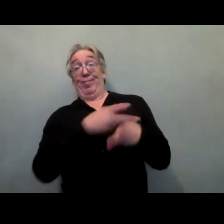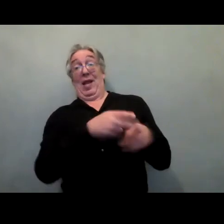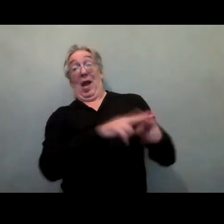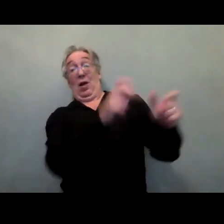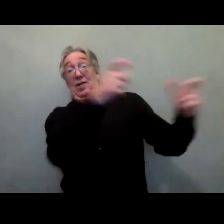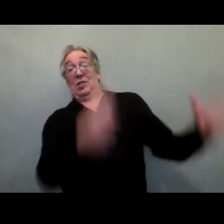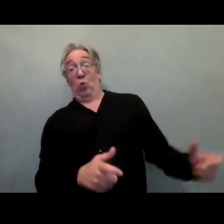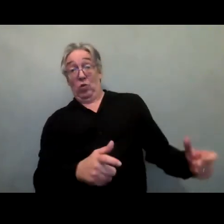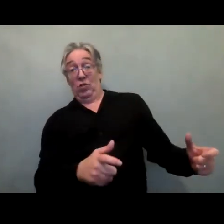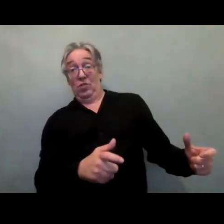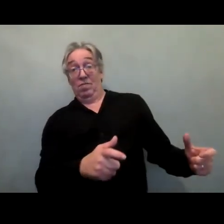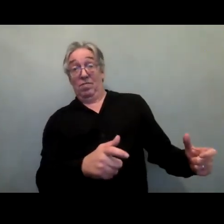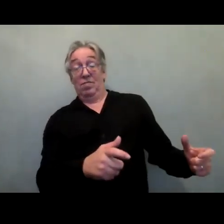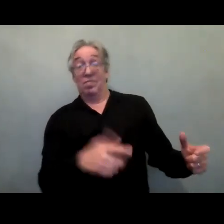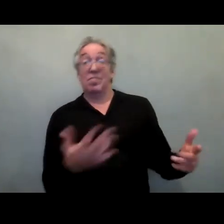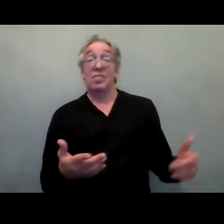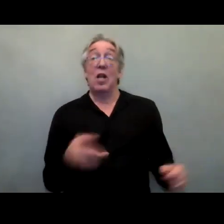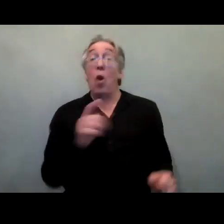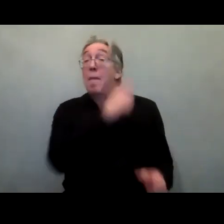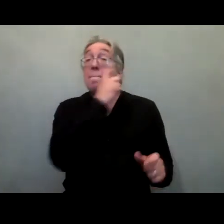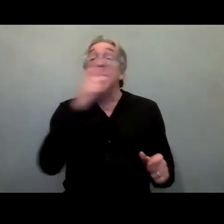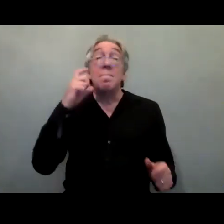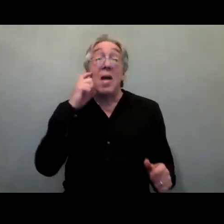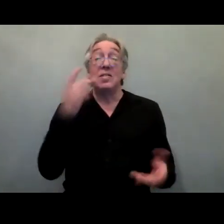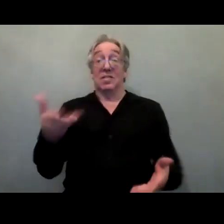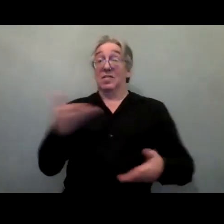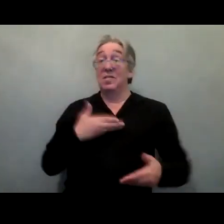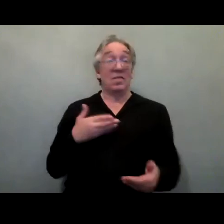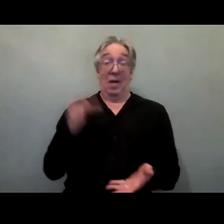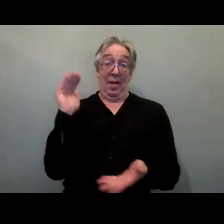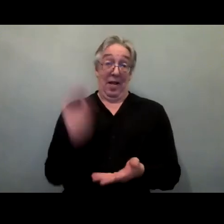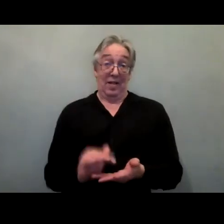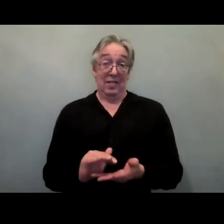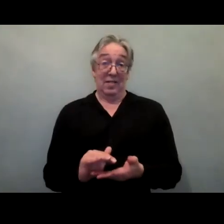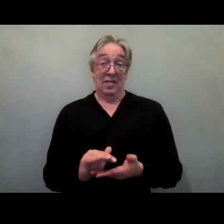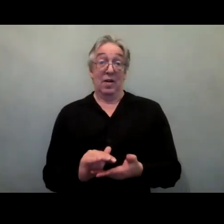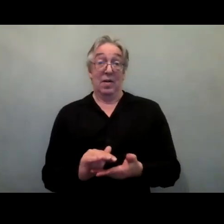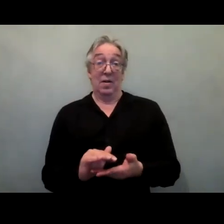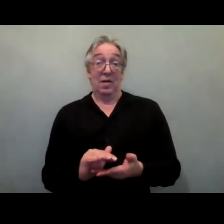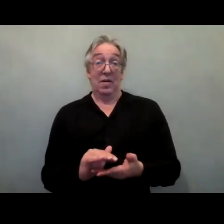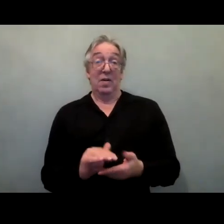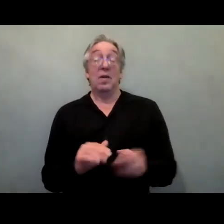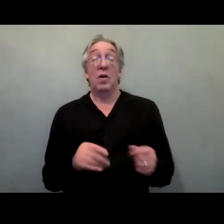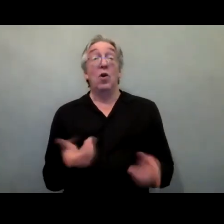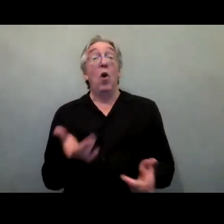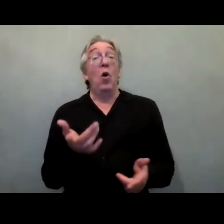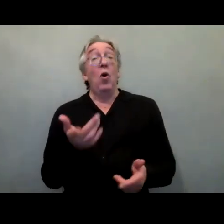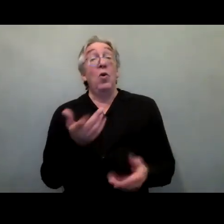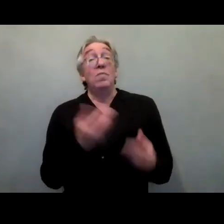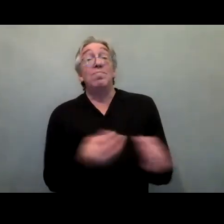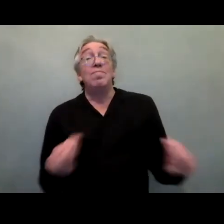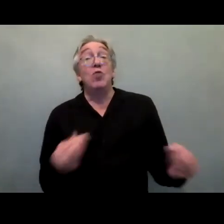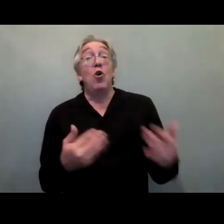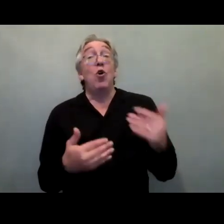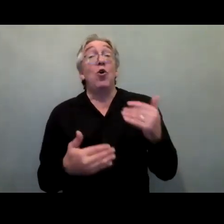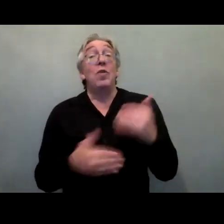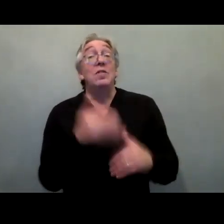such as wearing of masks and washing and physical distancing. And as the risk for children with disabilities have increased